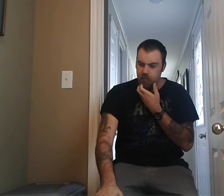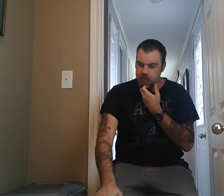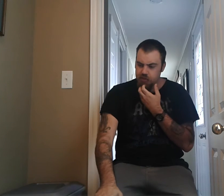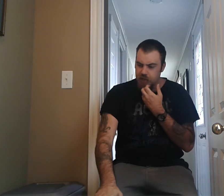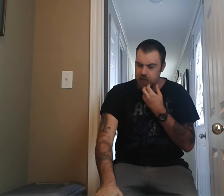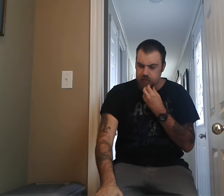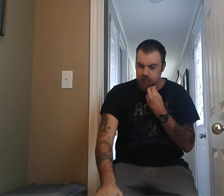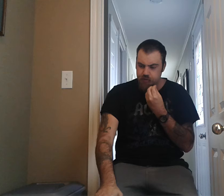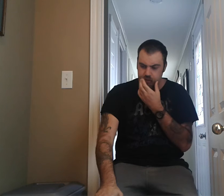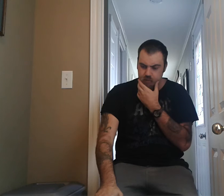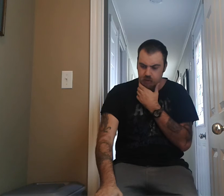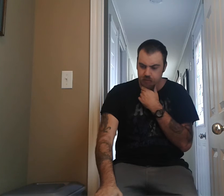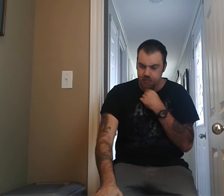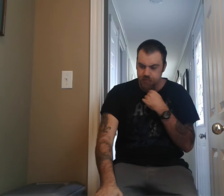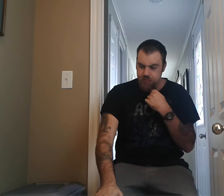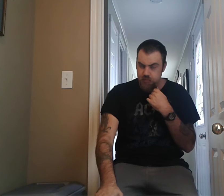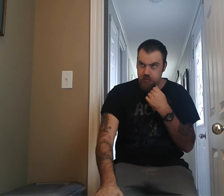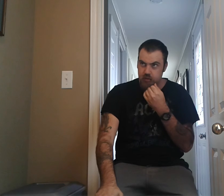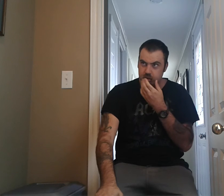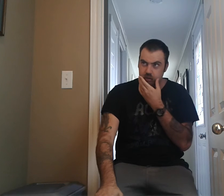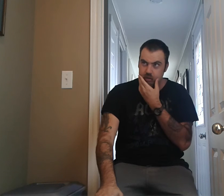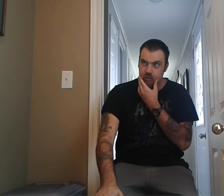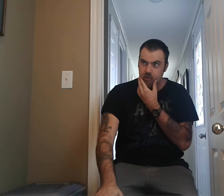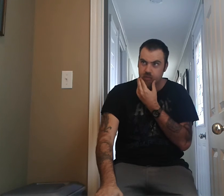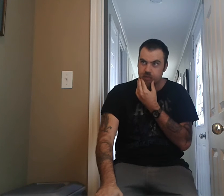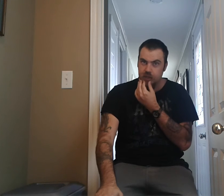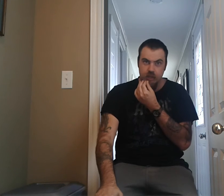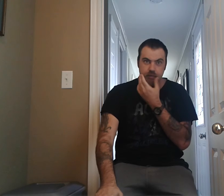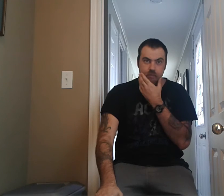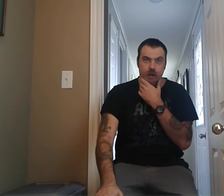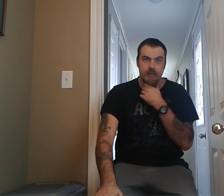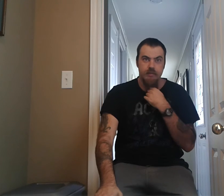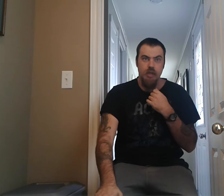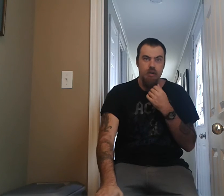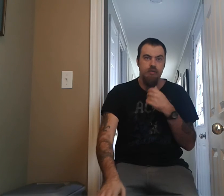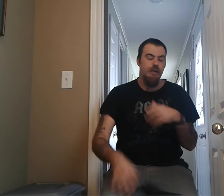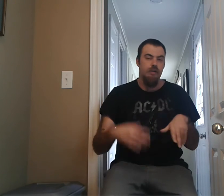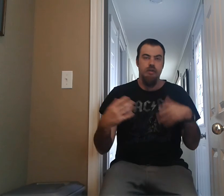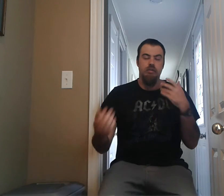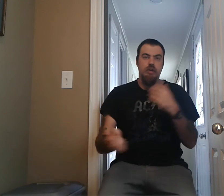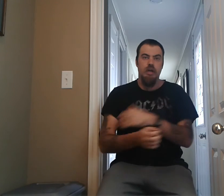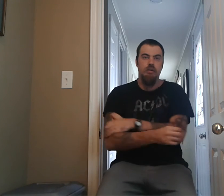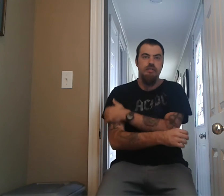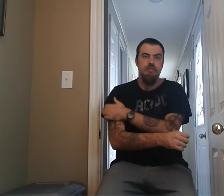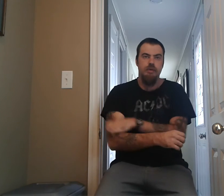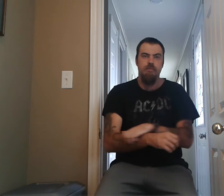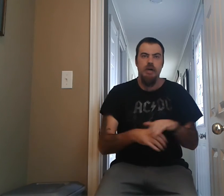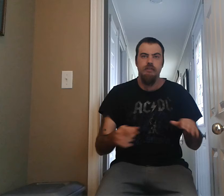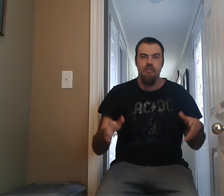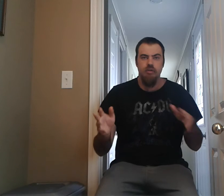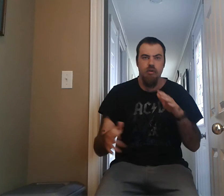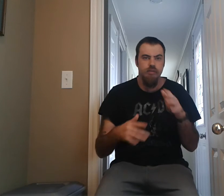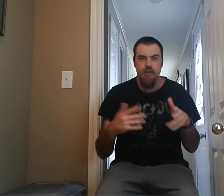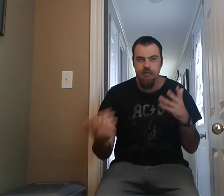that, oh jeez, quite a, what was it, couple months ago, found out, you know, just went Bachman Turner Overdrive documentary.